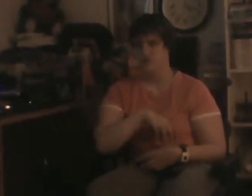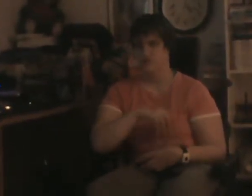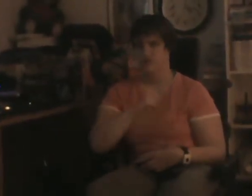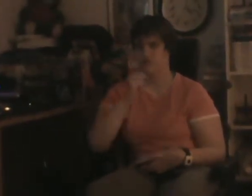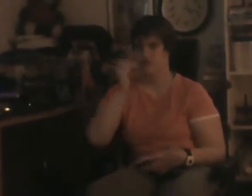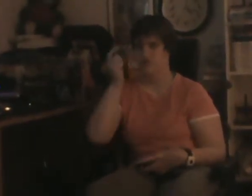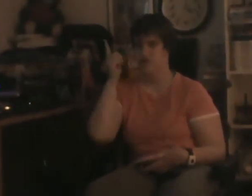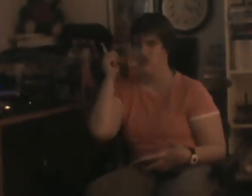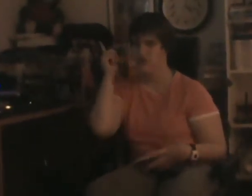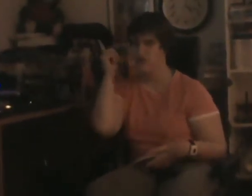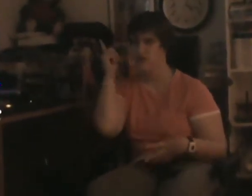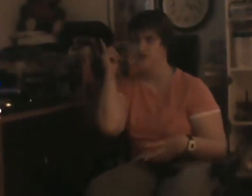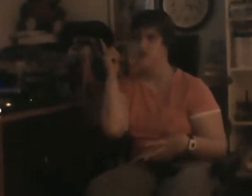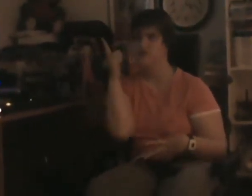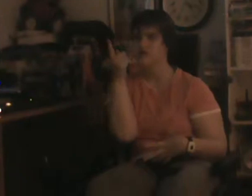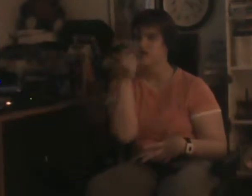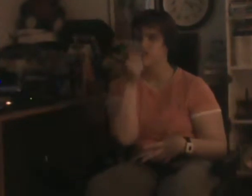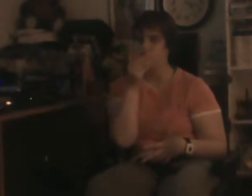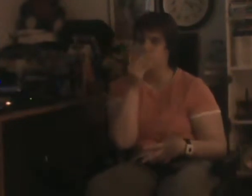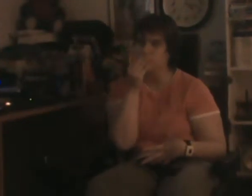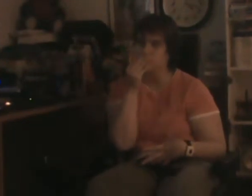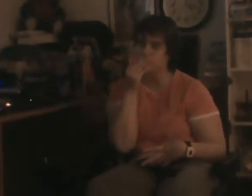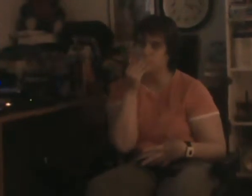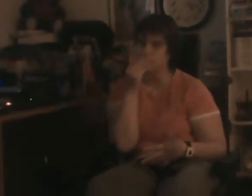I'll be a man of my world.